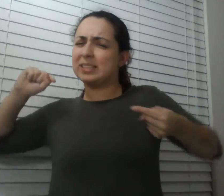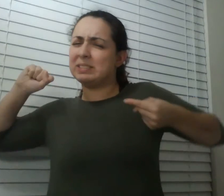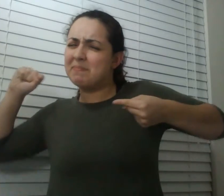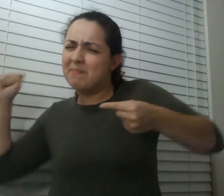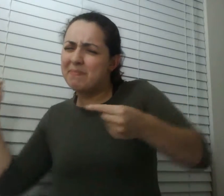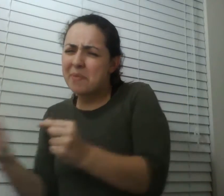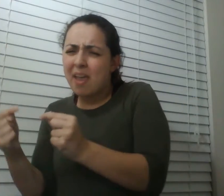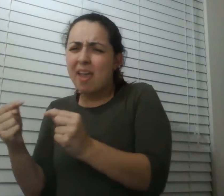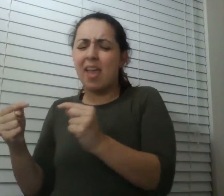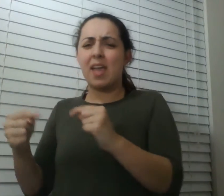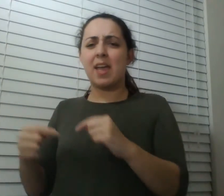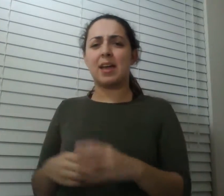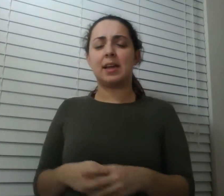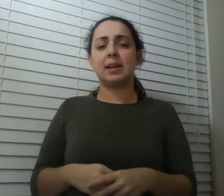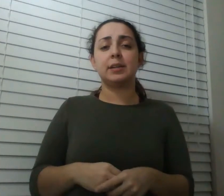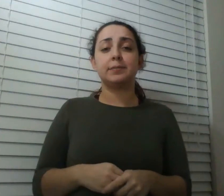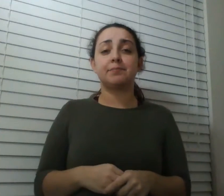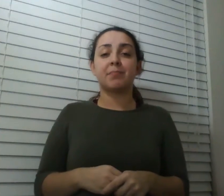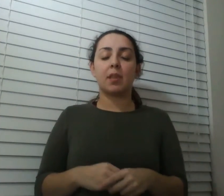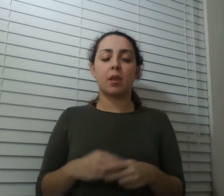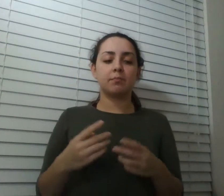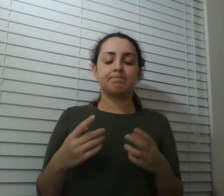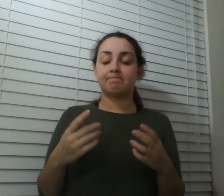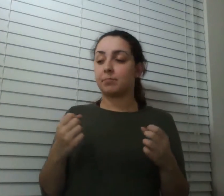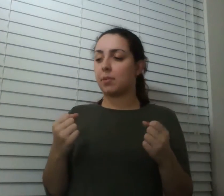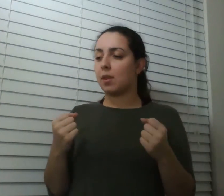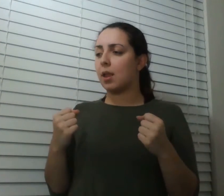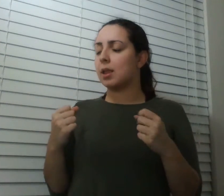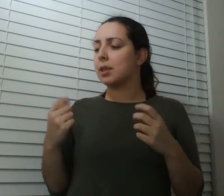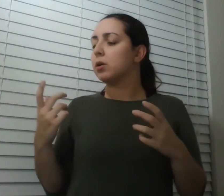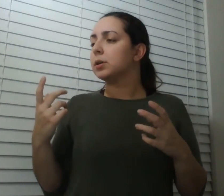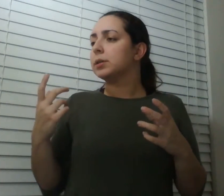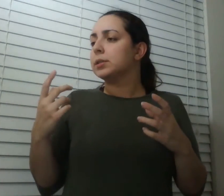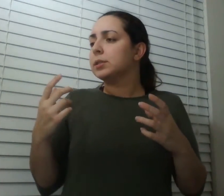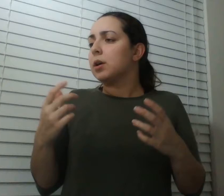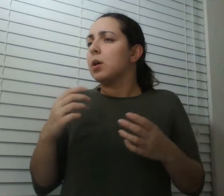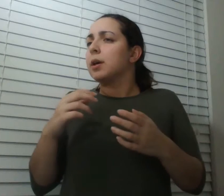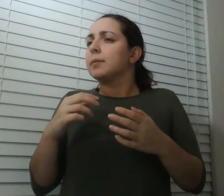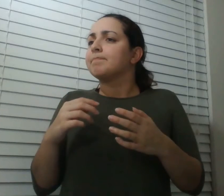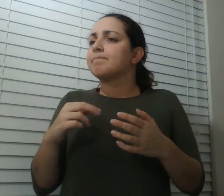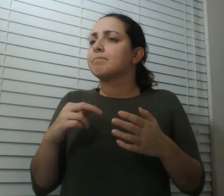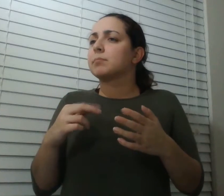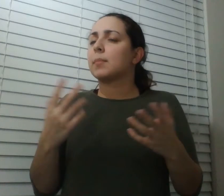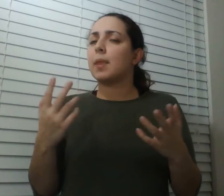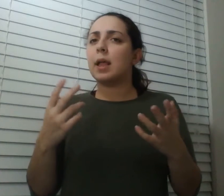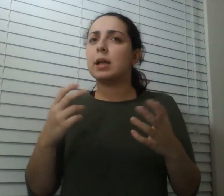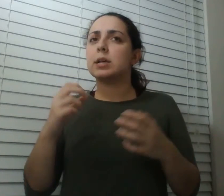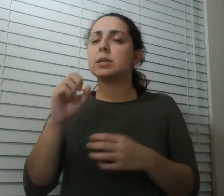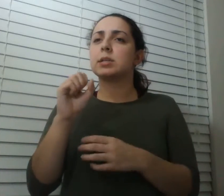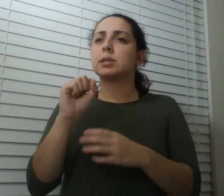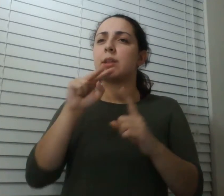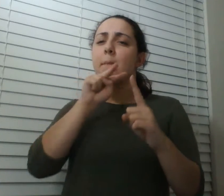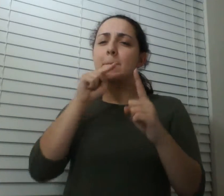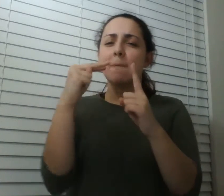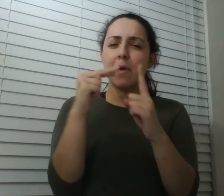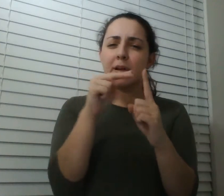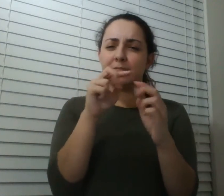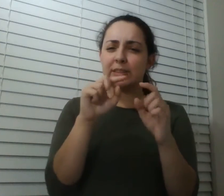subjectivity thing because like your four is going to be different than my four he did something pretty clever which is that he took one sting as